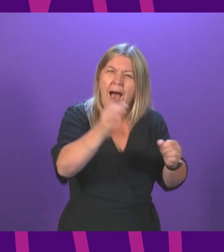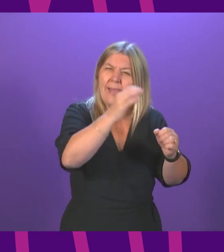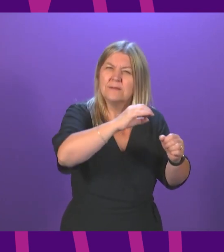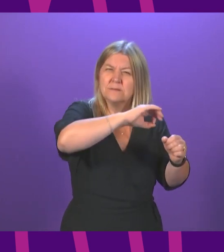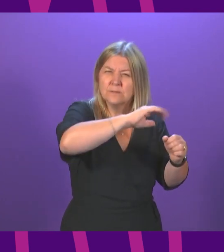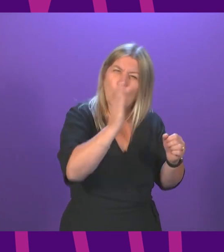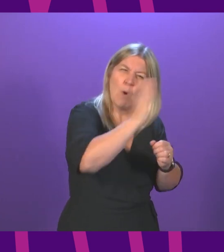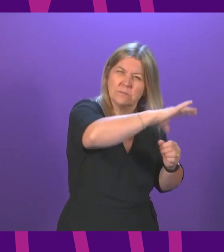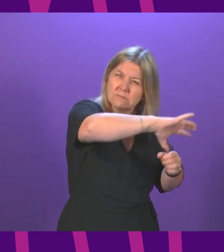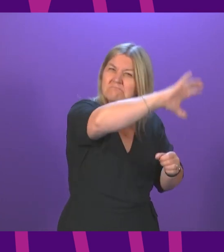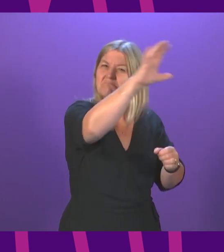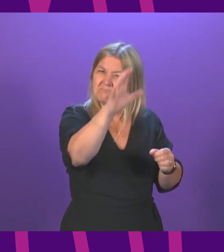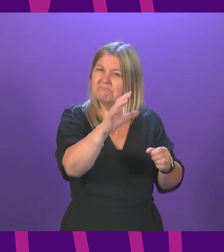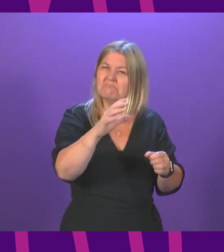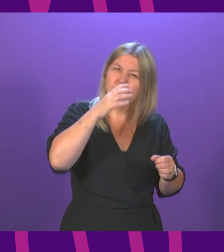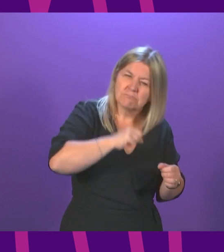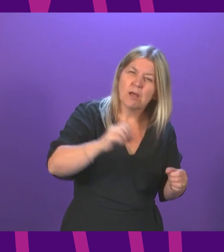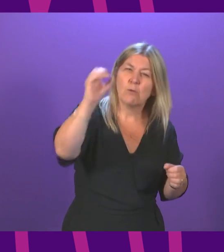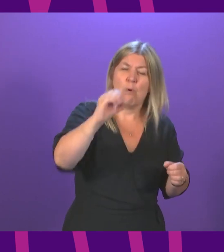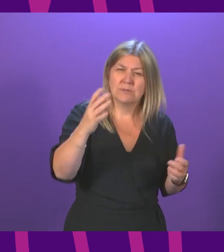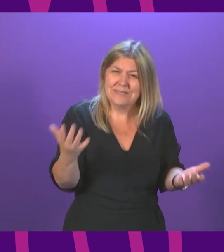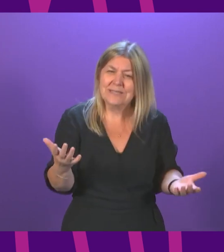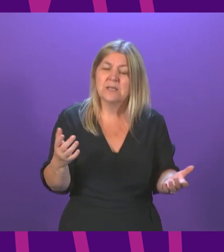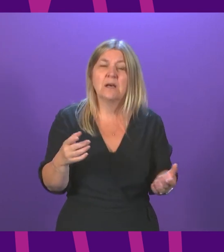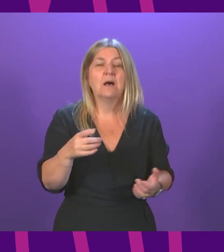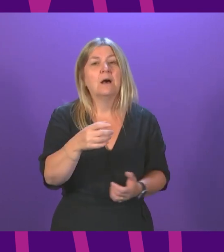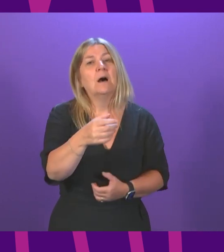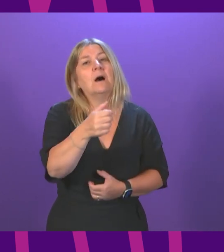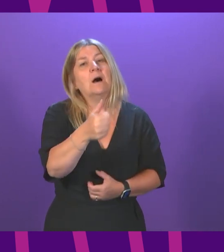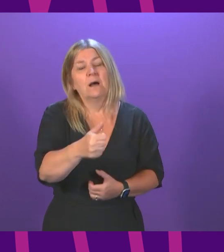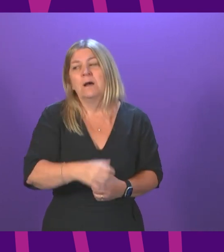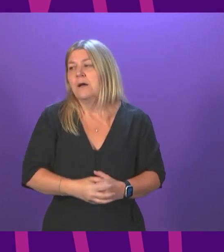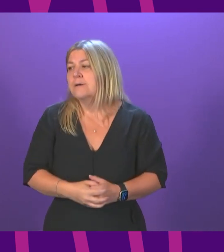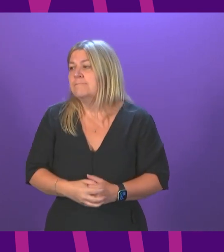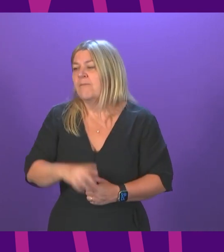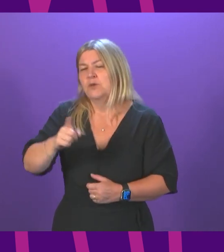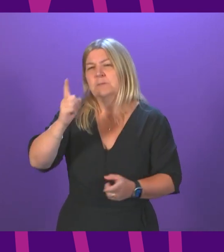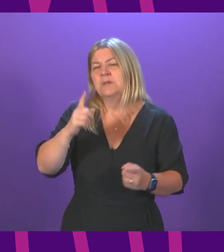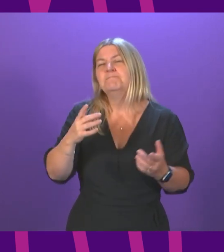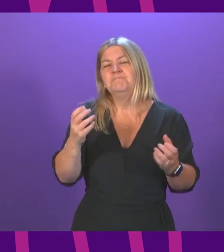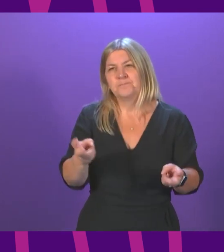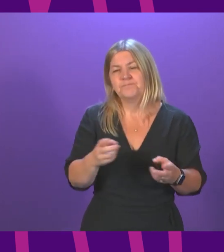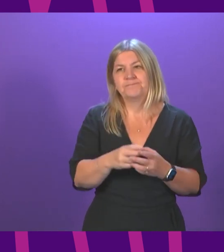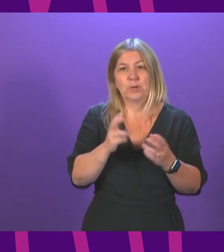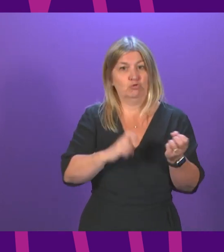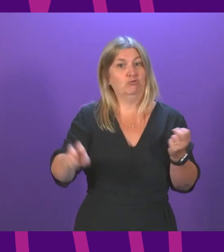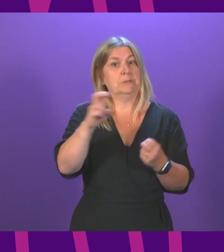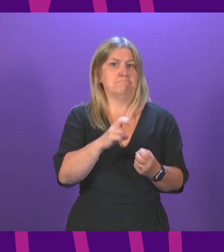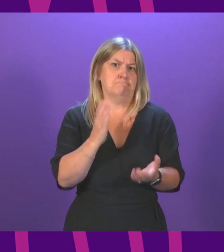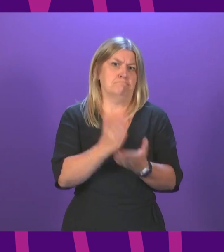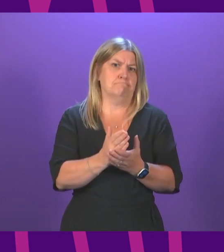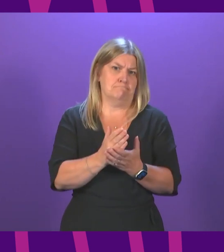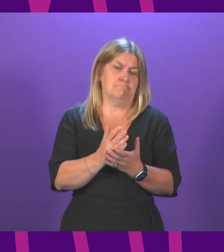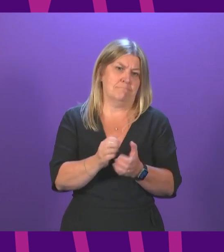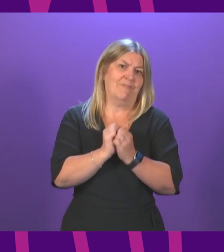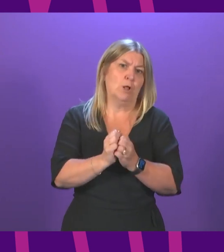islands, like the rest of the country, want to get back to normal. Tourism is a big part of normality for Scotland, and we want that for our islands.